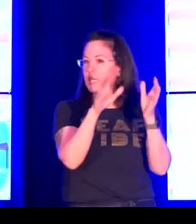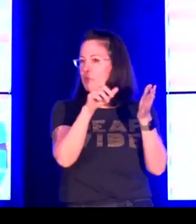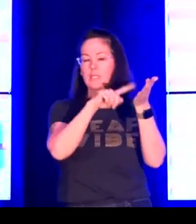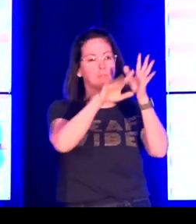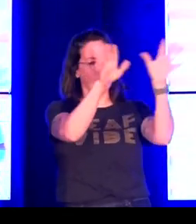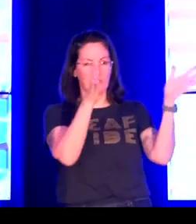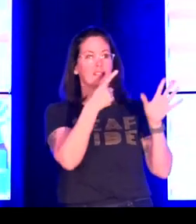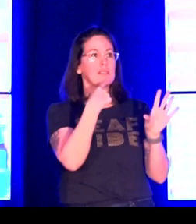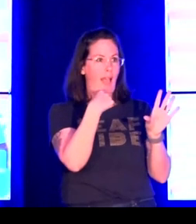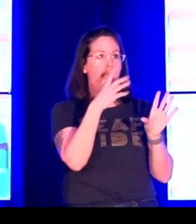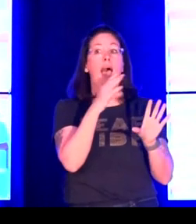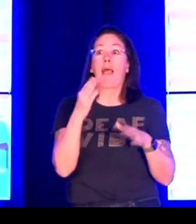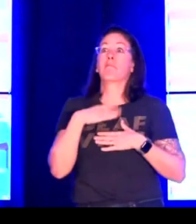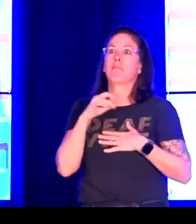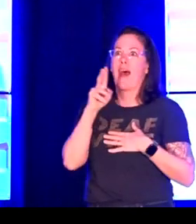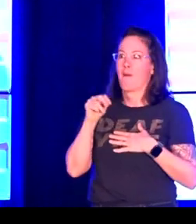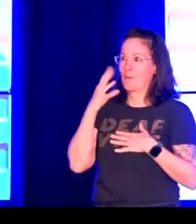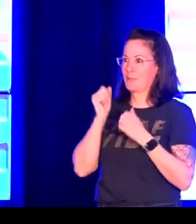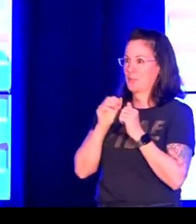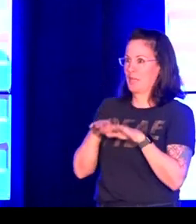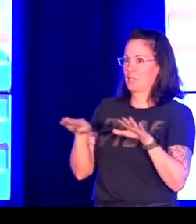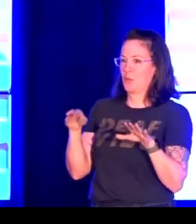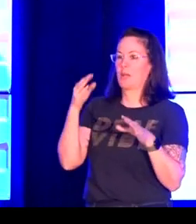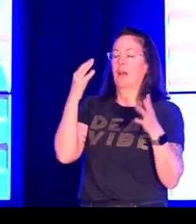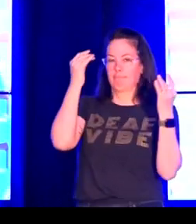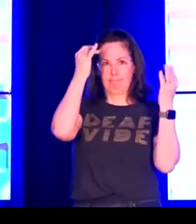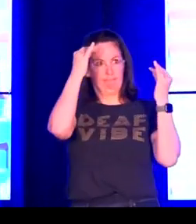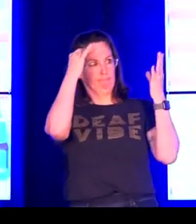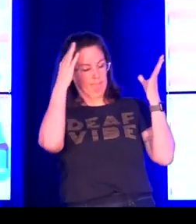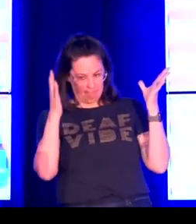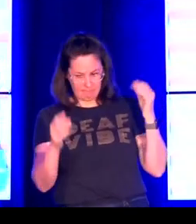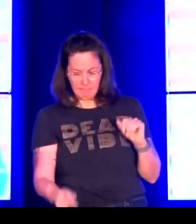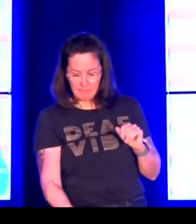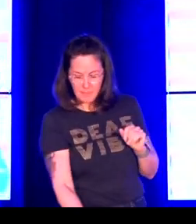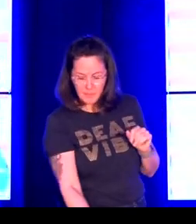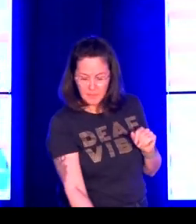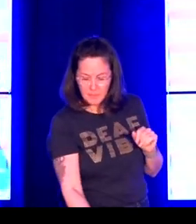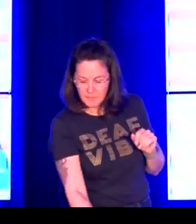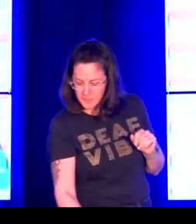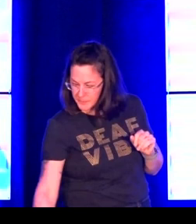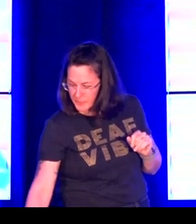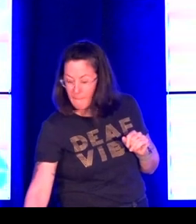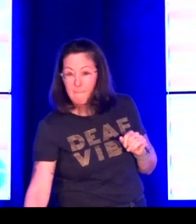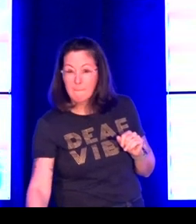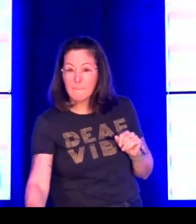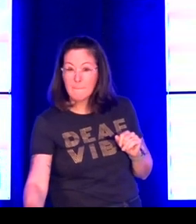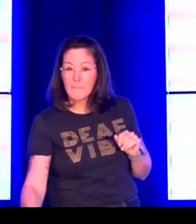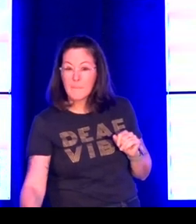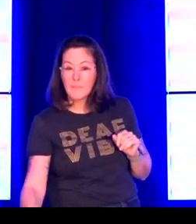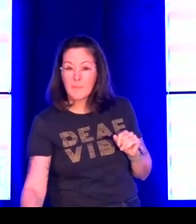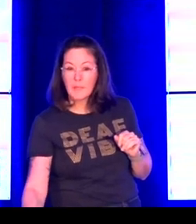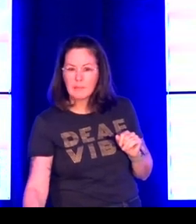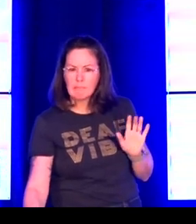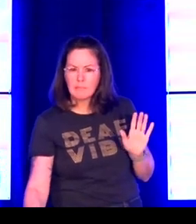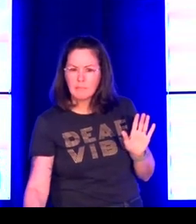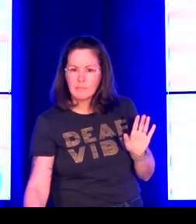So again, as we think about what deaf scholars have said and the work that I want to do,